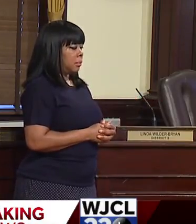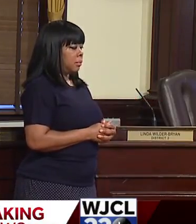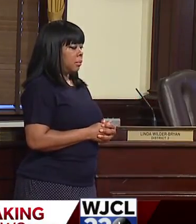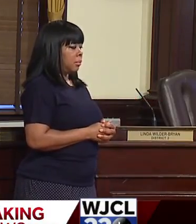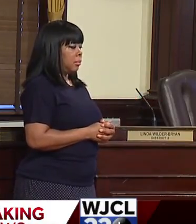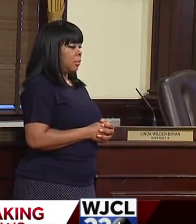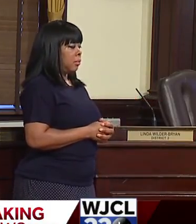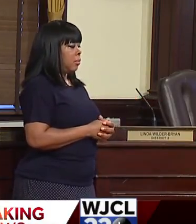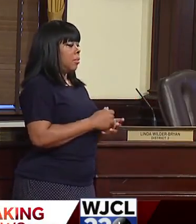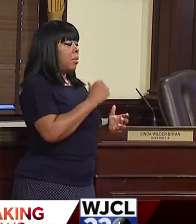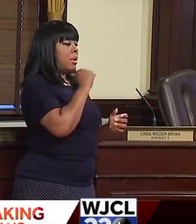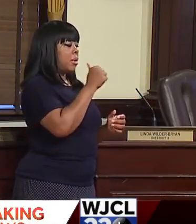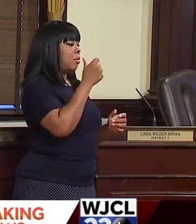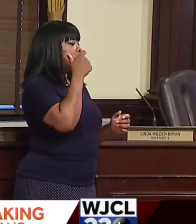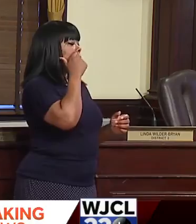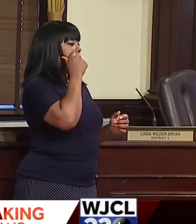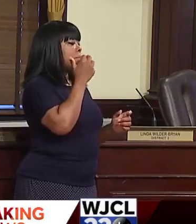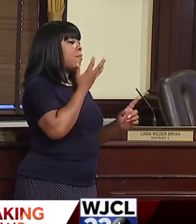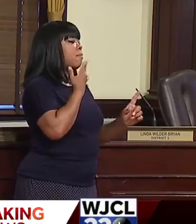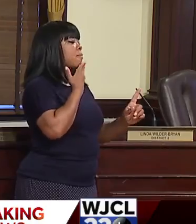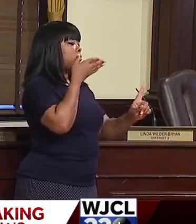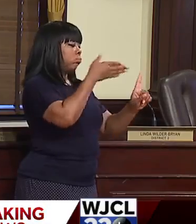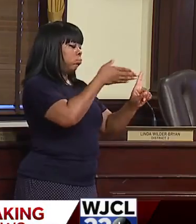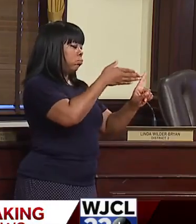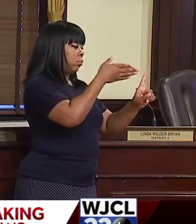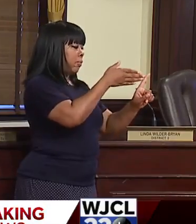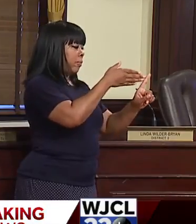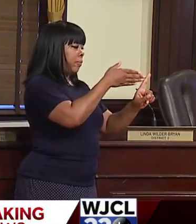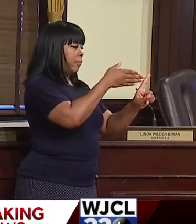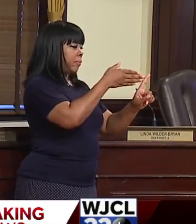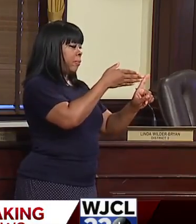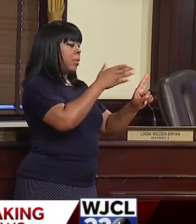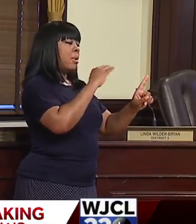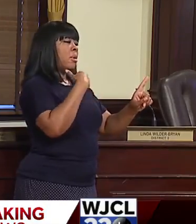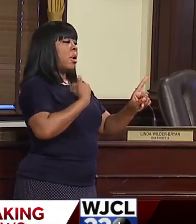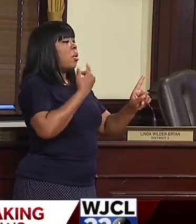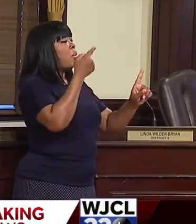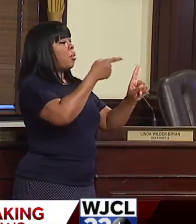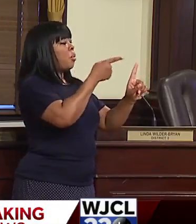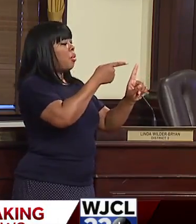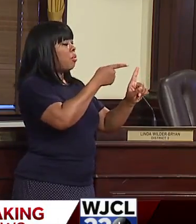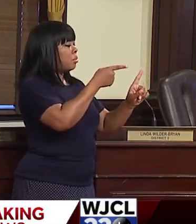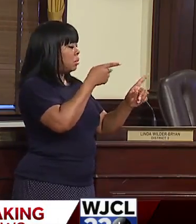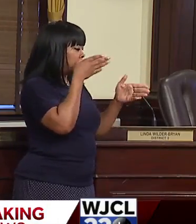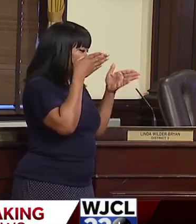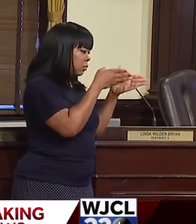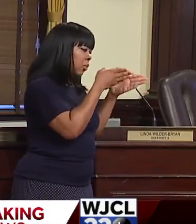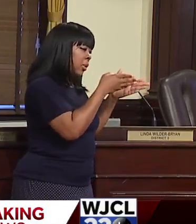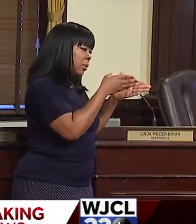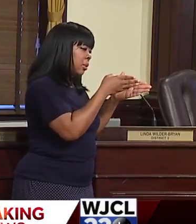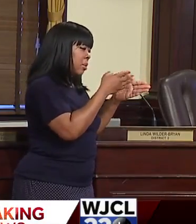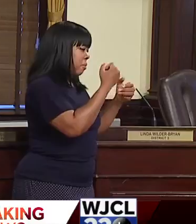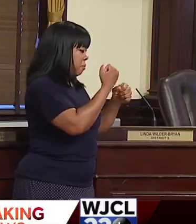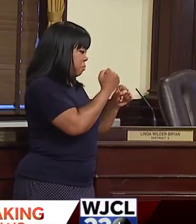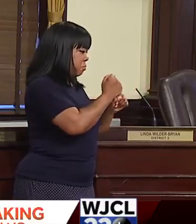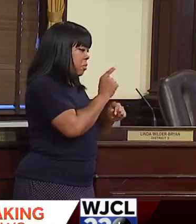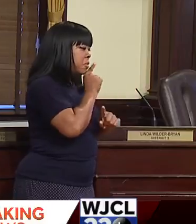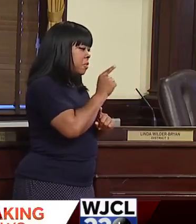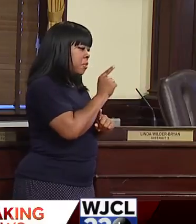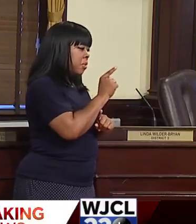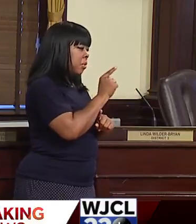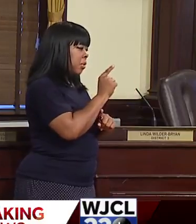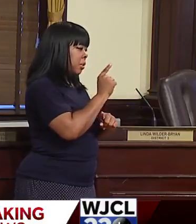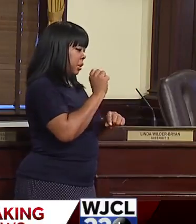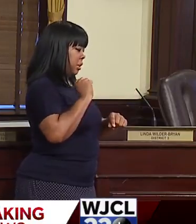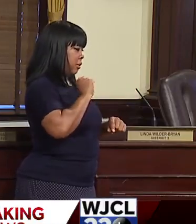ordinance. We are determined to do all that we can to ensure that Savannah is not